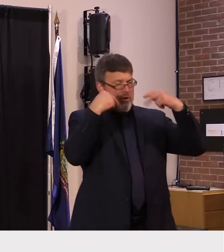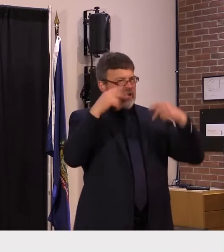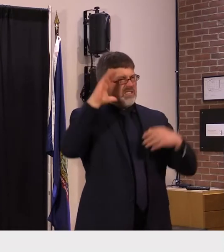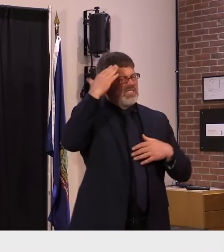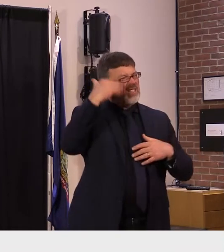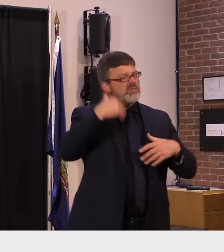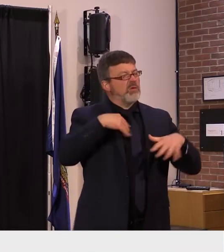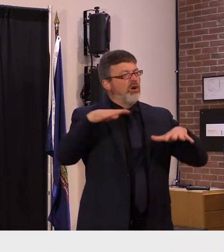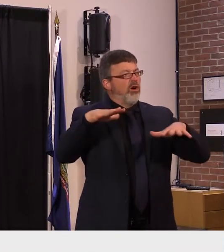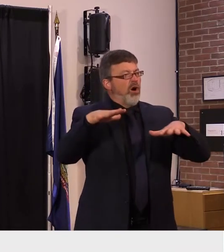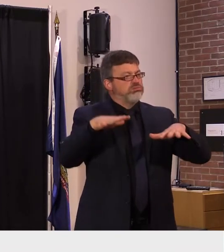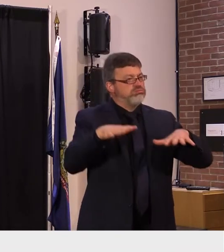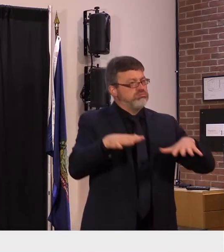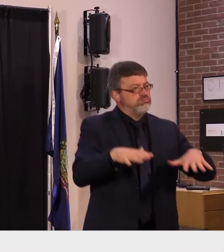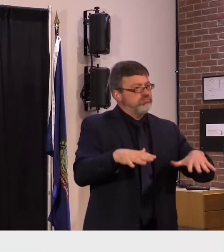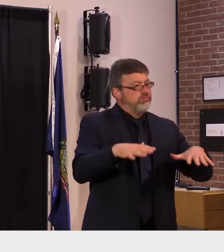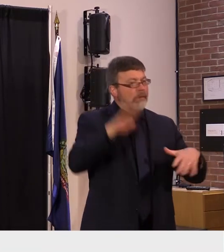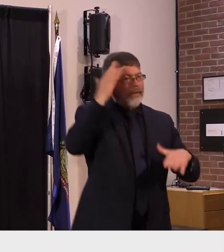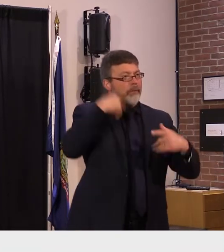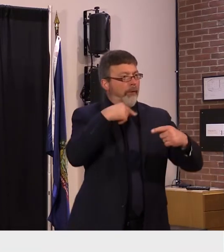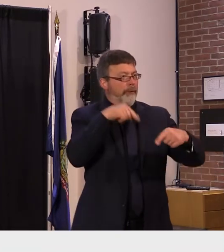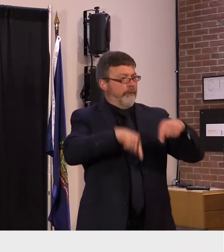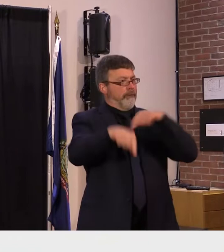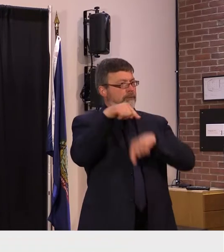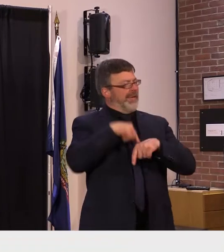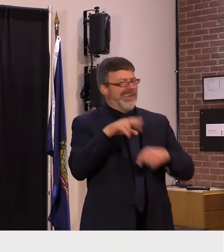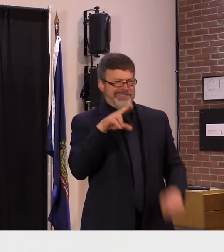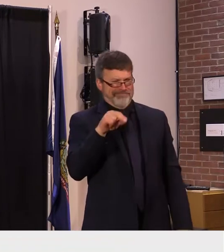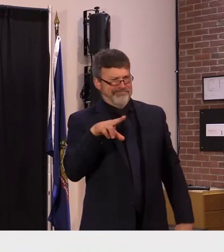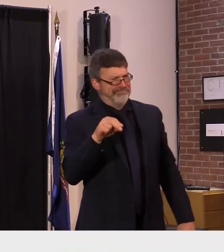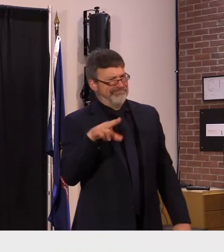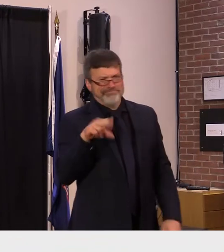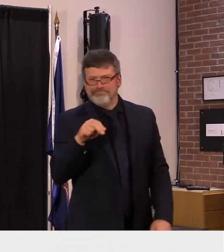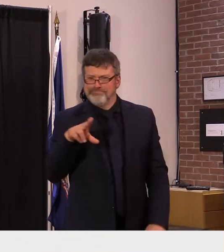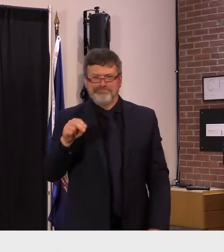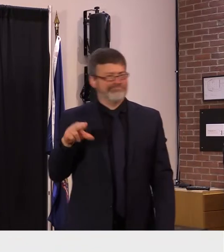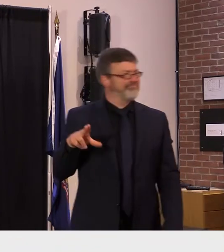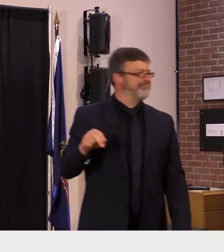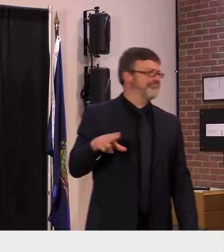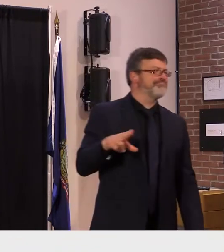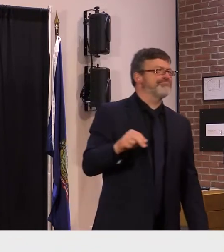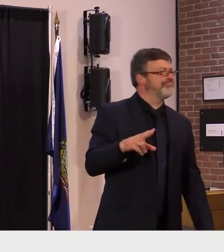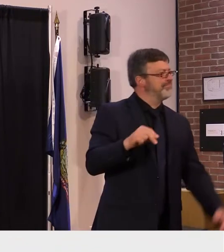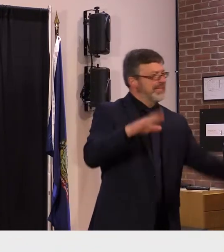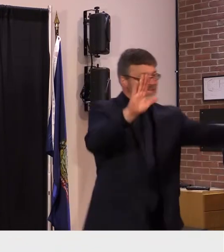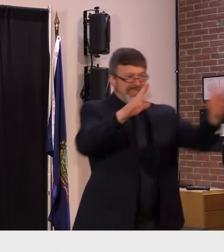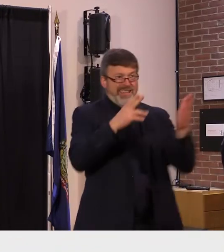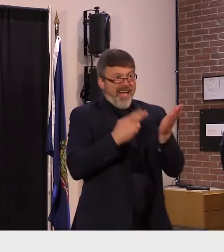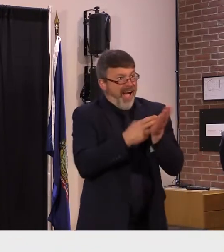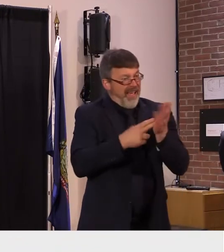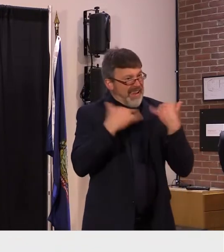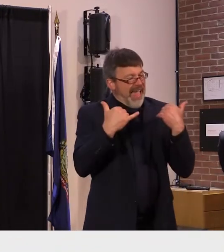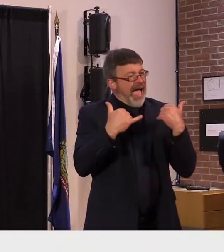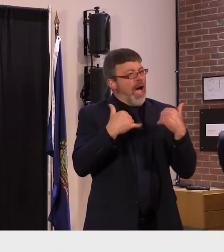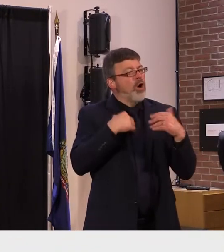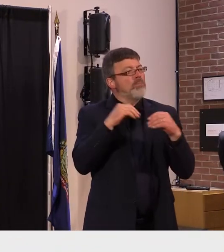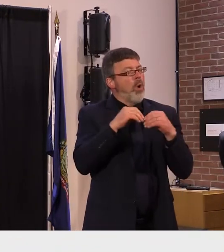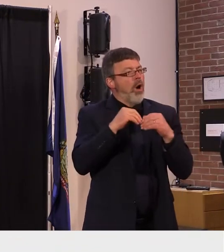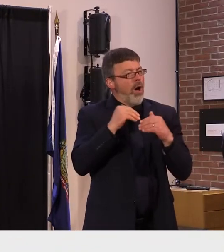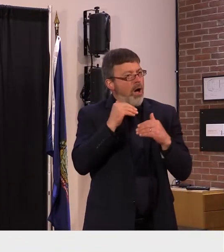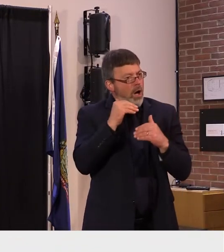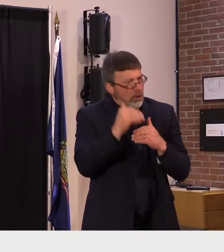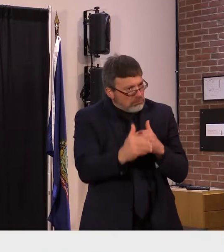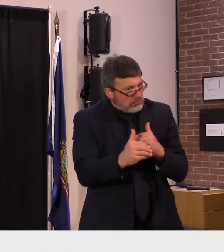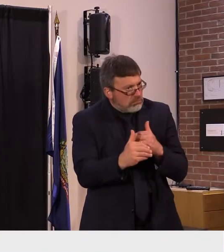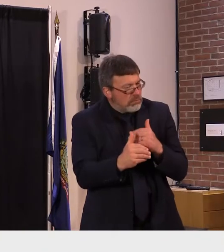contrary we're now able to take gradual sustainable steps forward addressing any aspects we've since